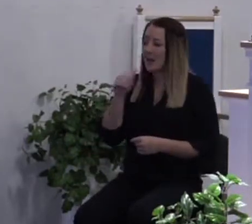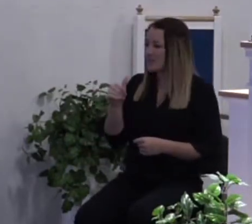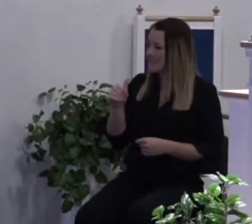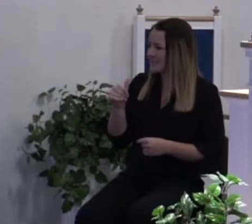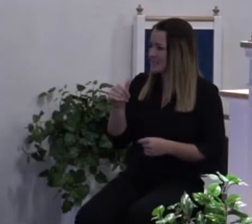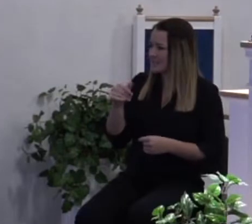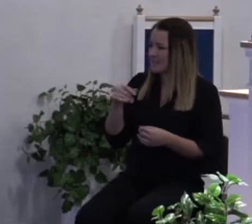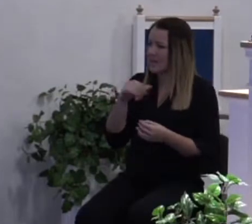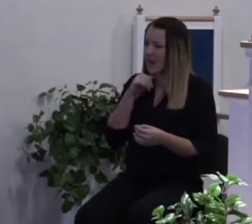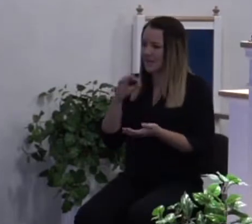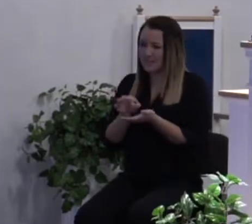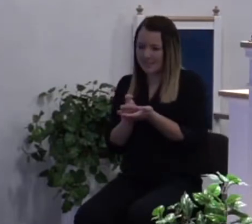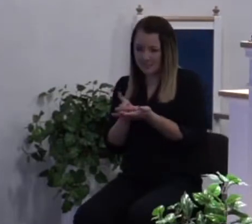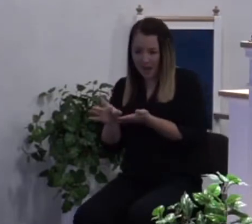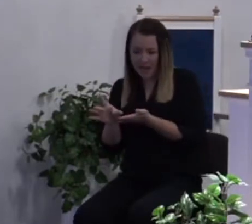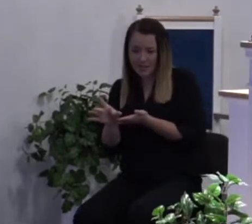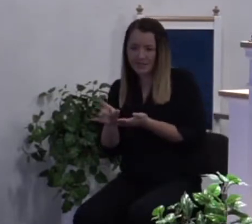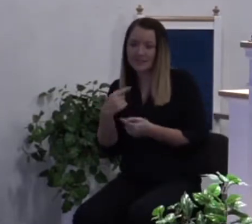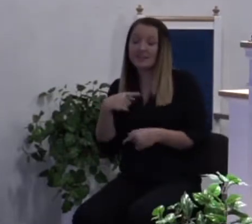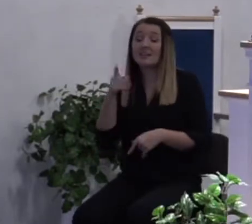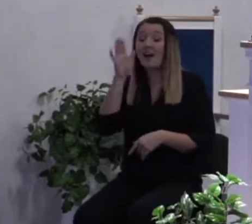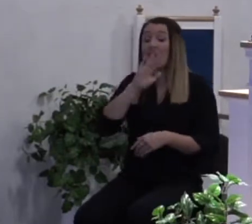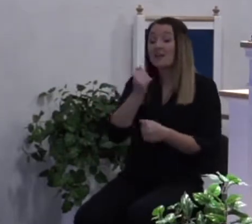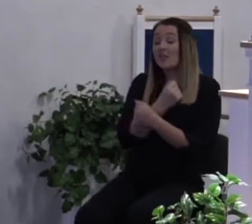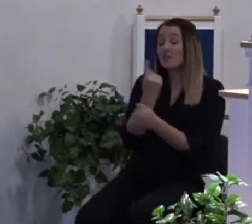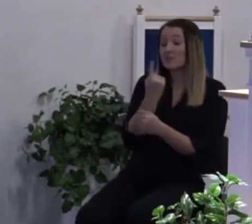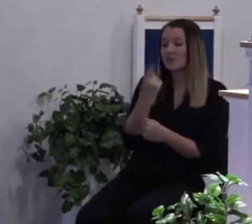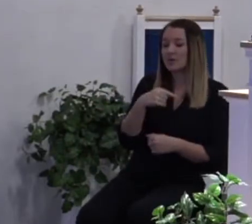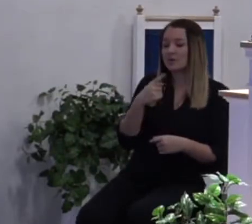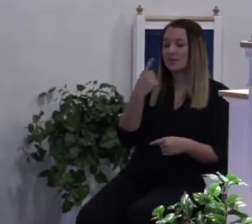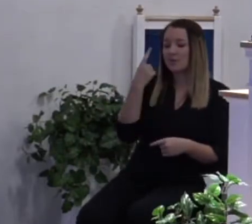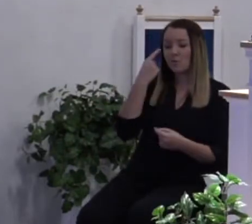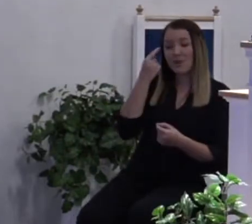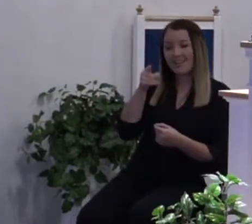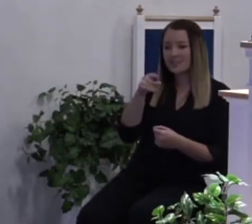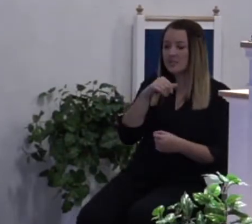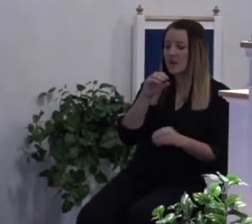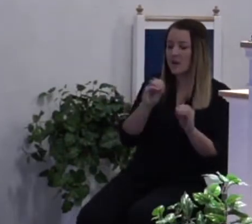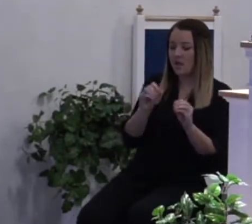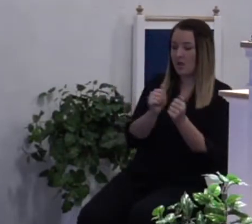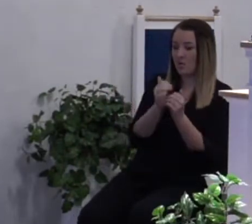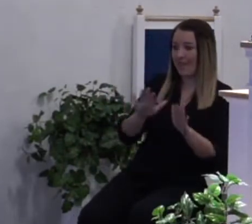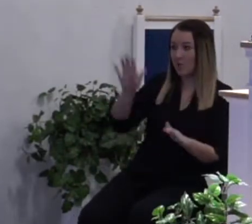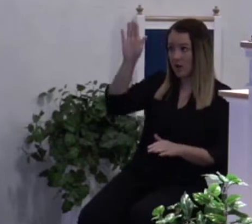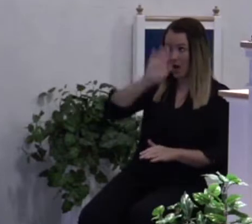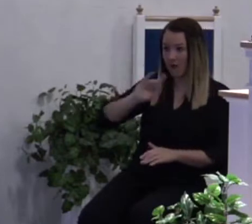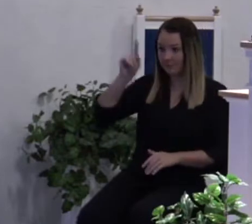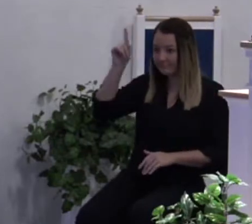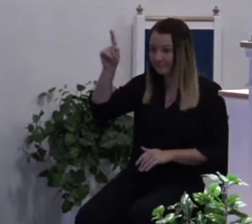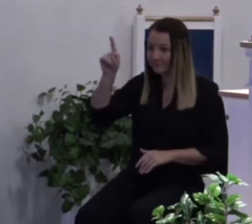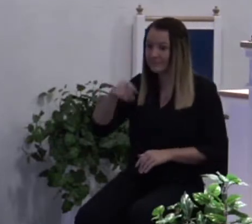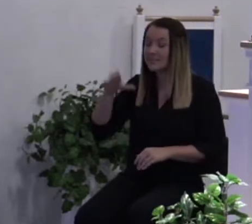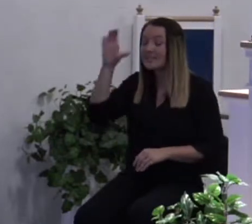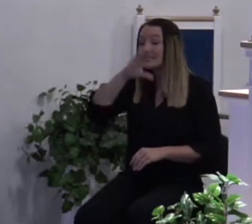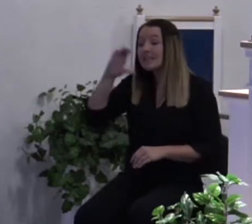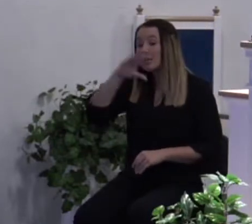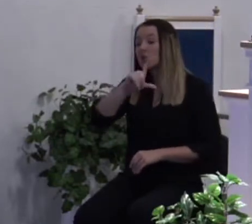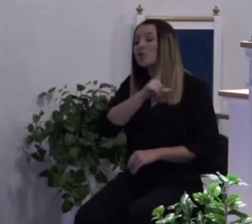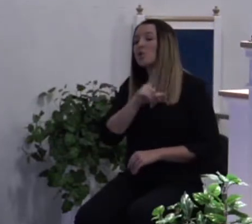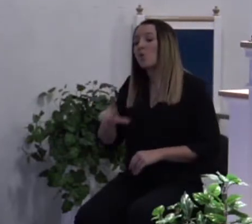God loves somebody that realizes you nothing without me. Seek the Lord while he may be found.